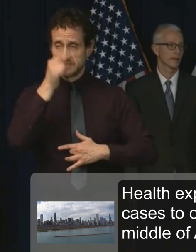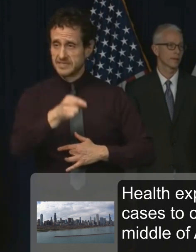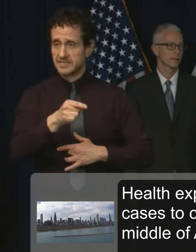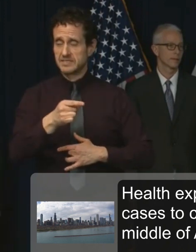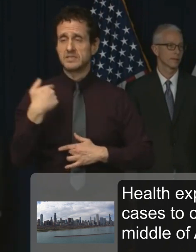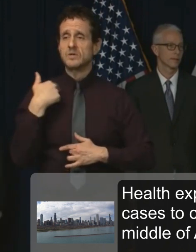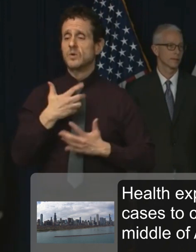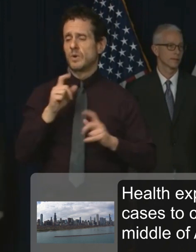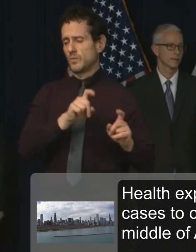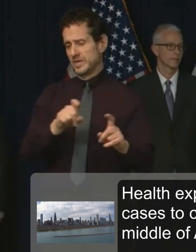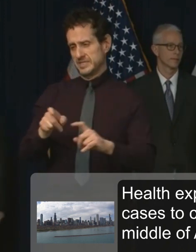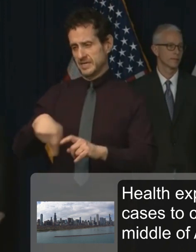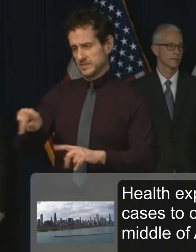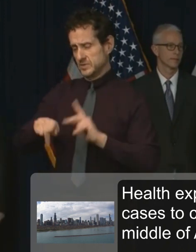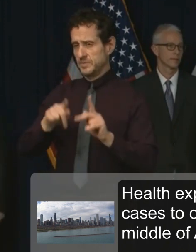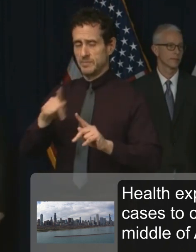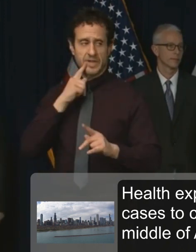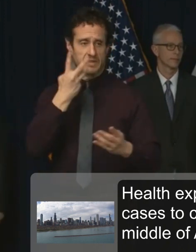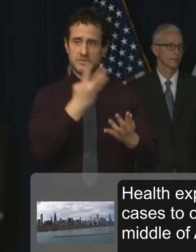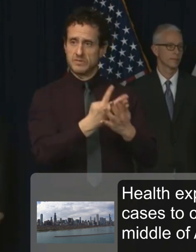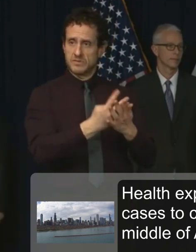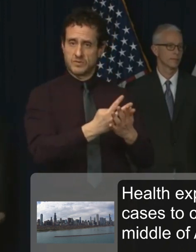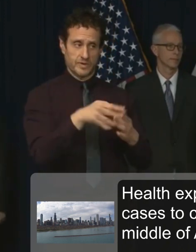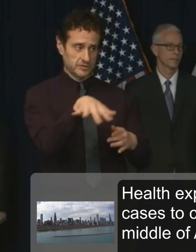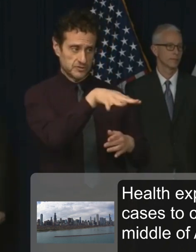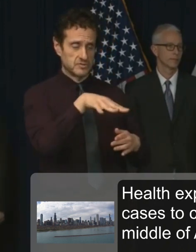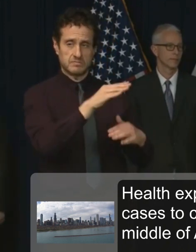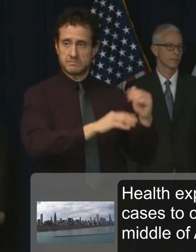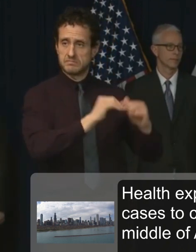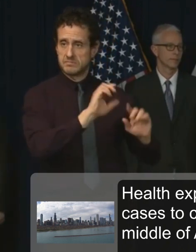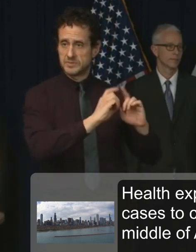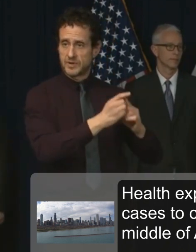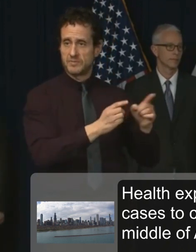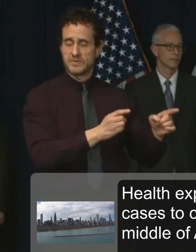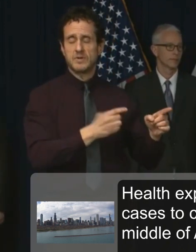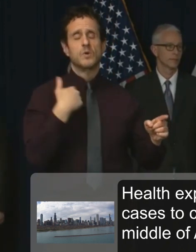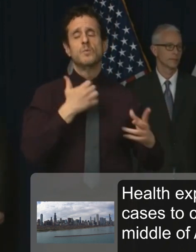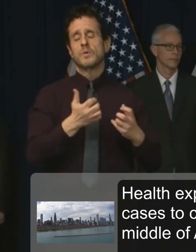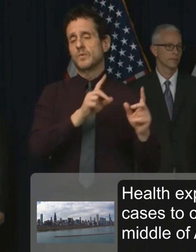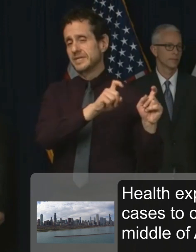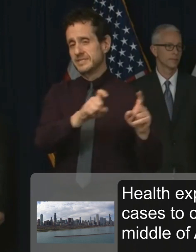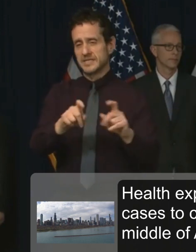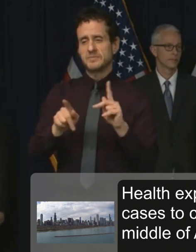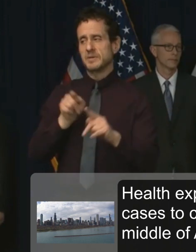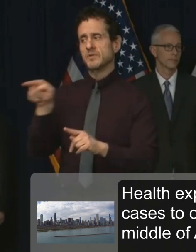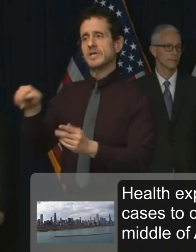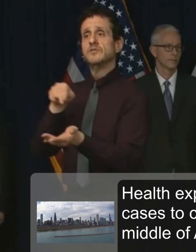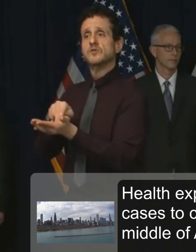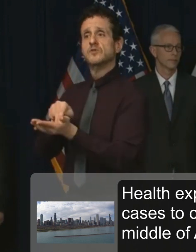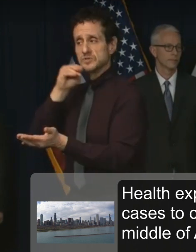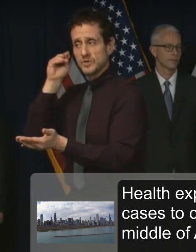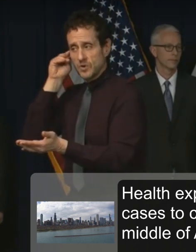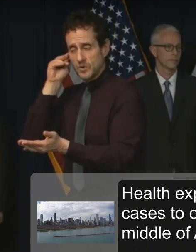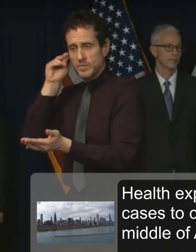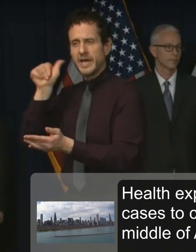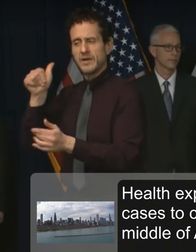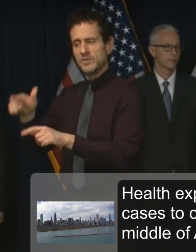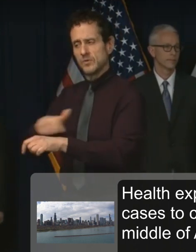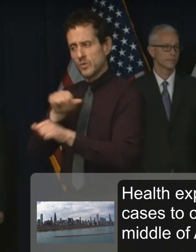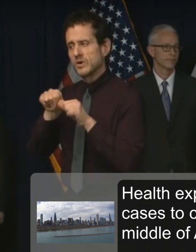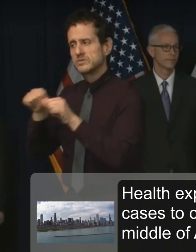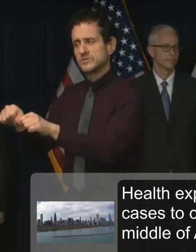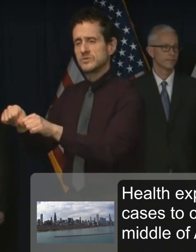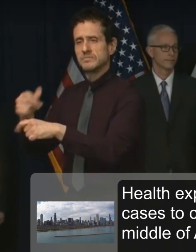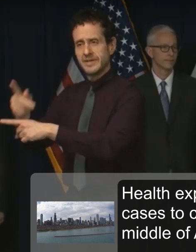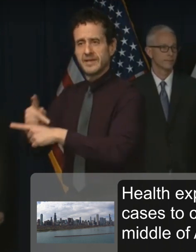test those in the correctional facilities. We also want to test those in the nursing home and other long-term care